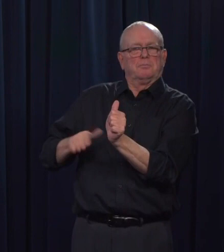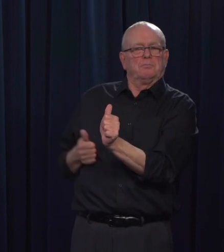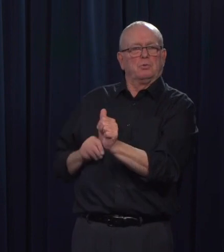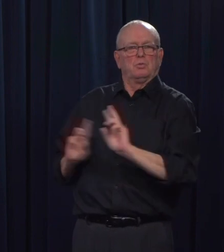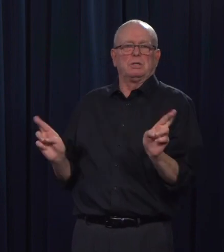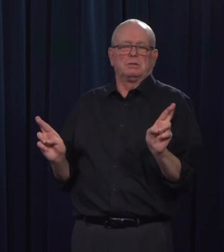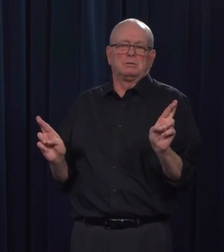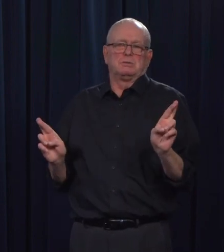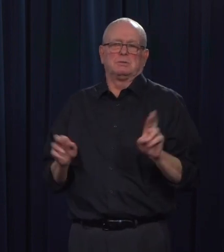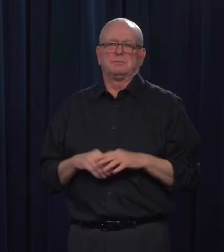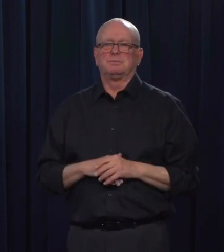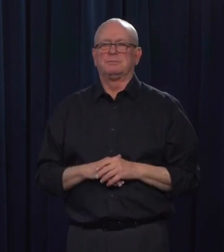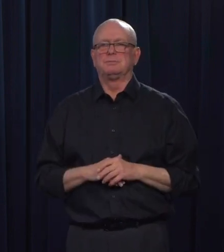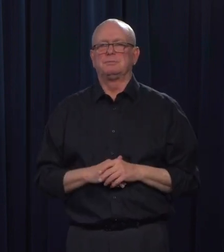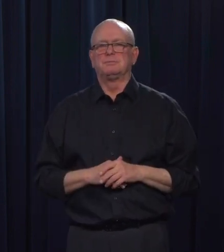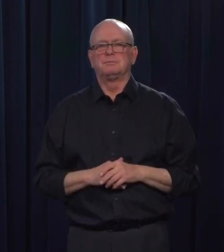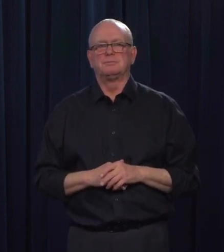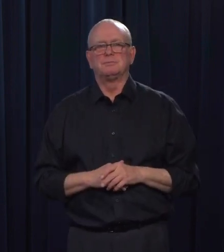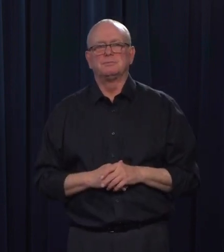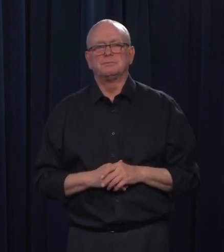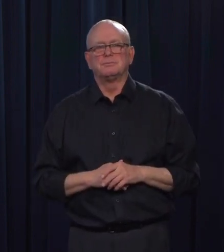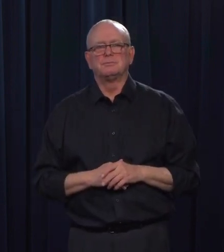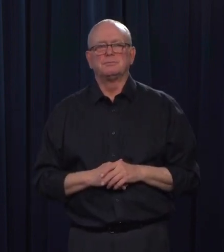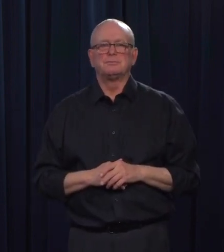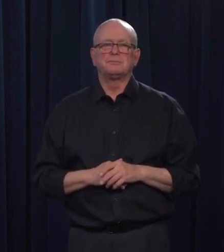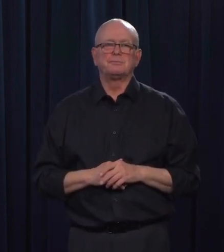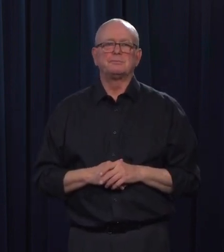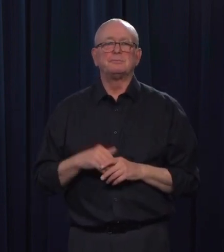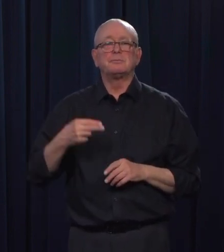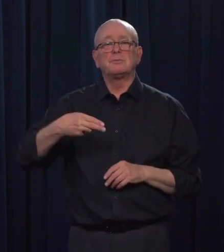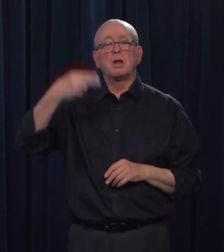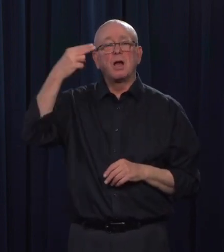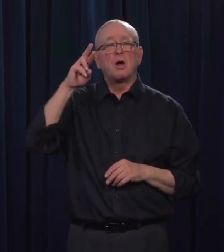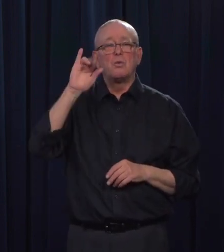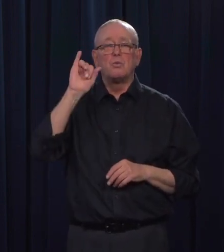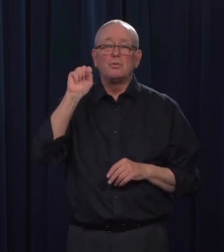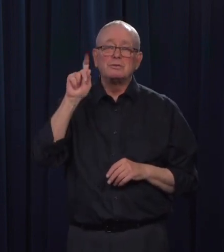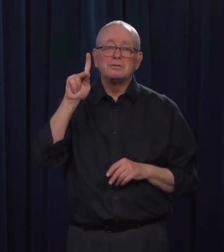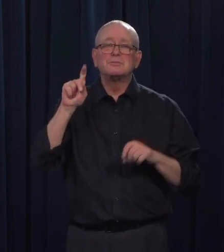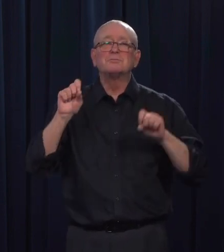event, not for the low-risk ones but the potential higher-risk scenarios.